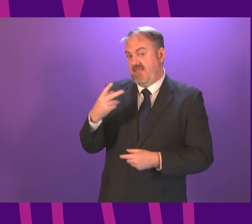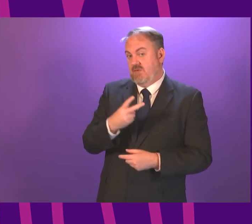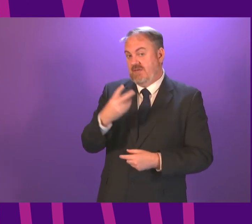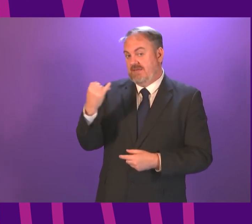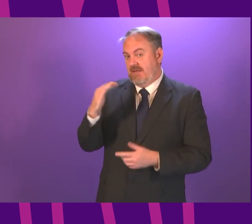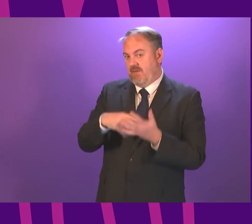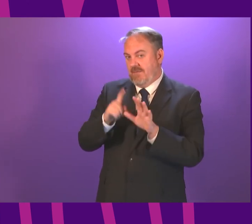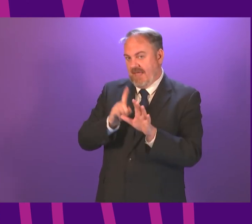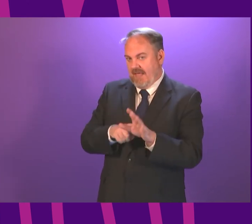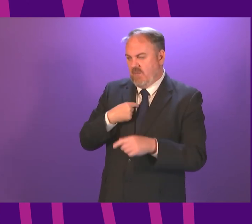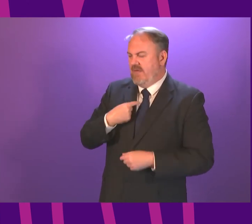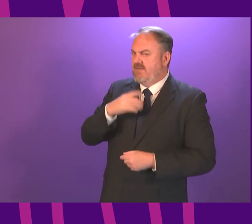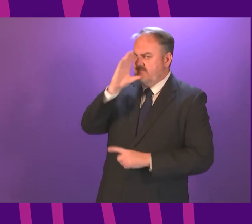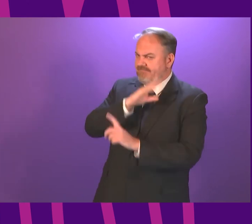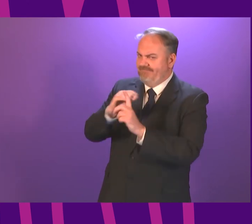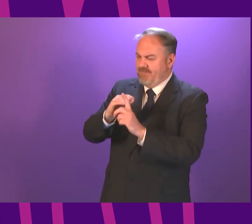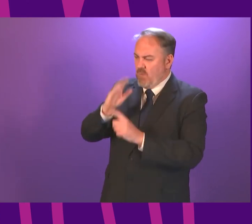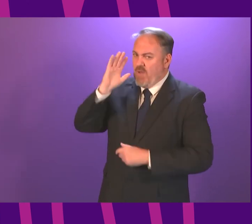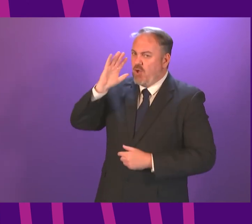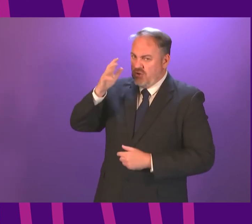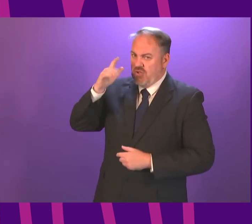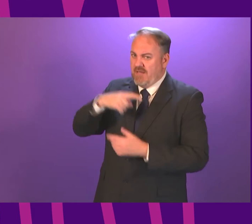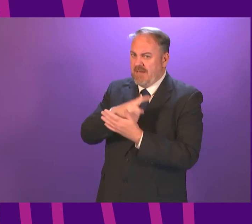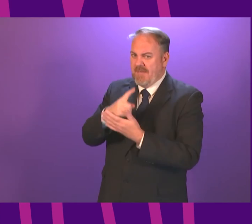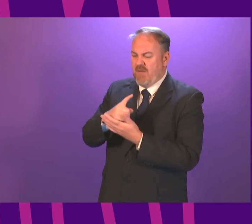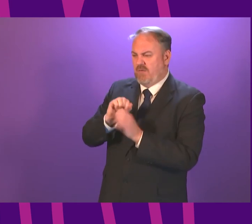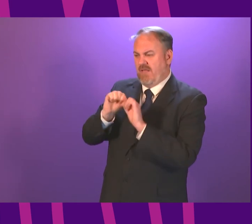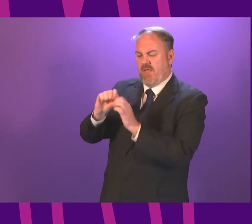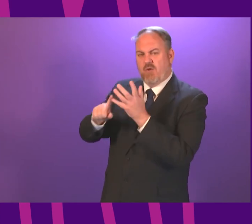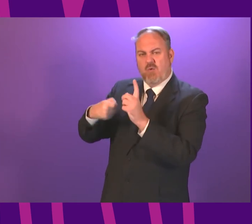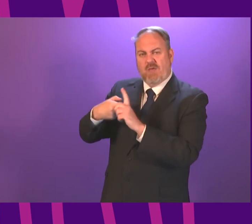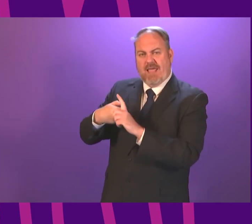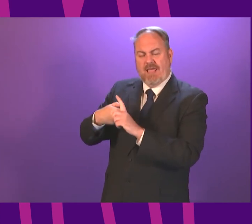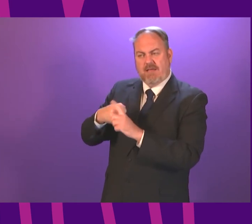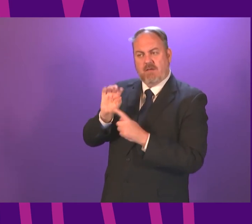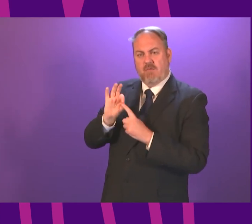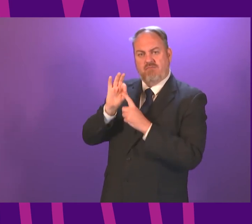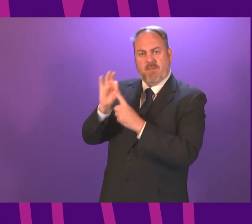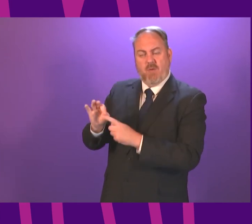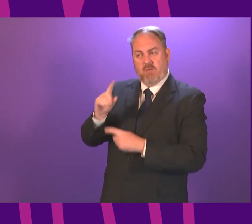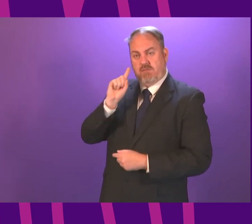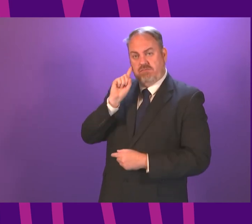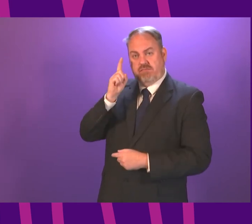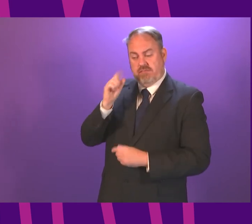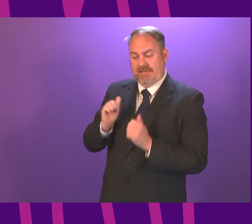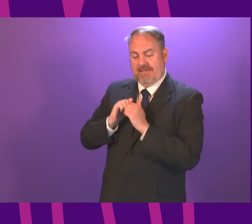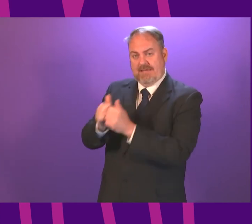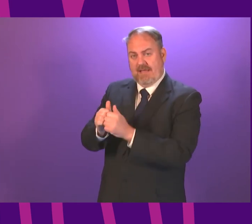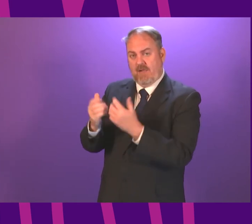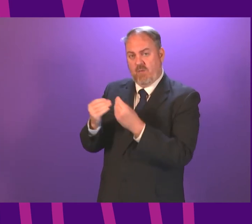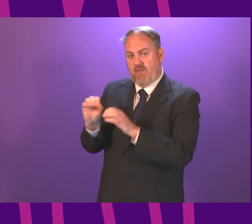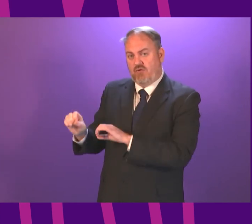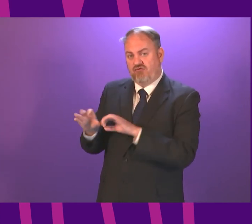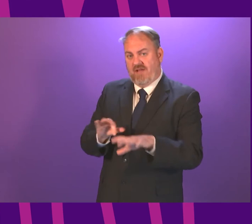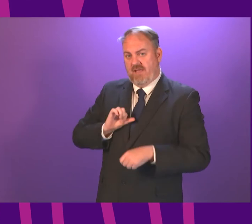reiterate our concerns about the devastating impact that the UK Government proposed deal could have on our farming communities. That followed an